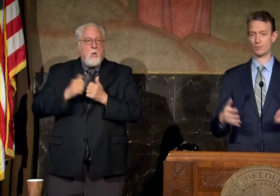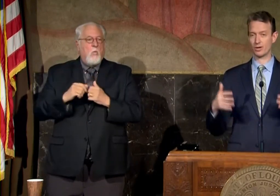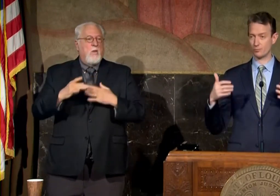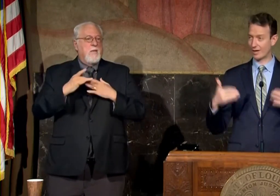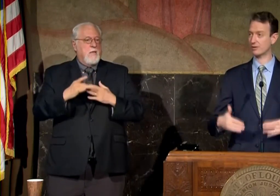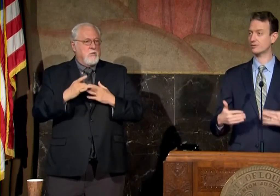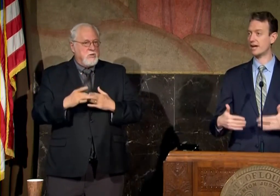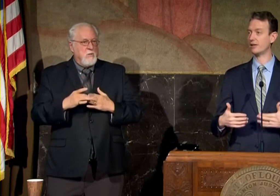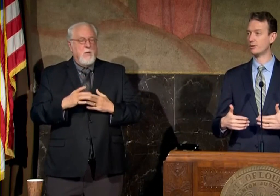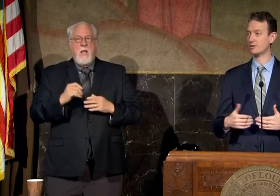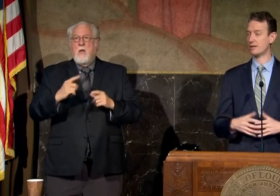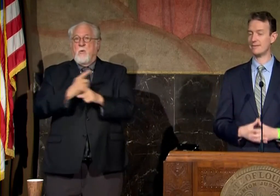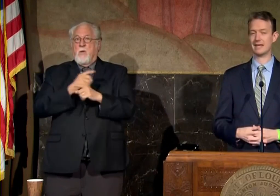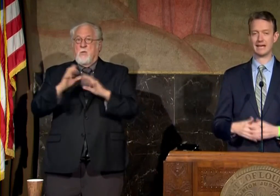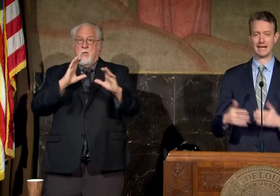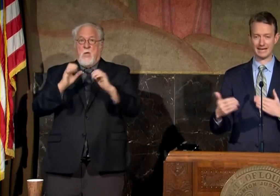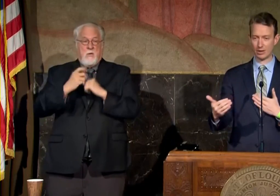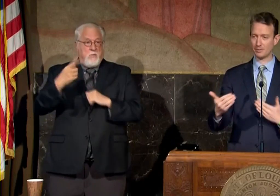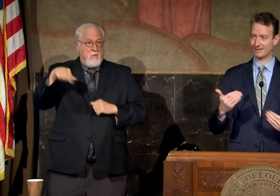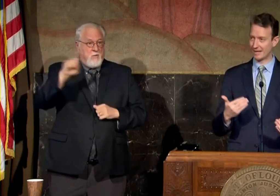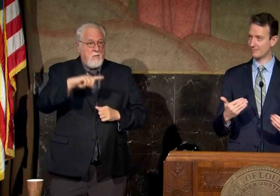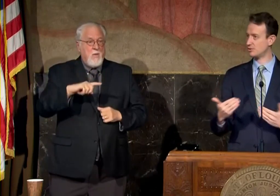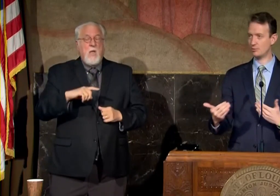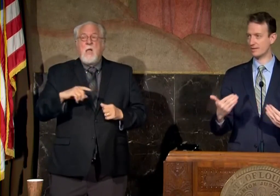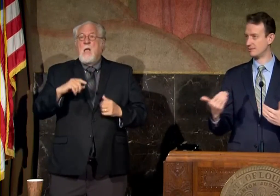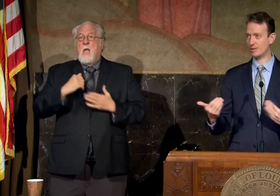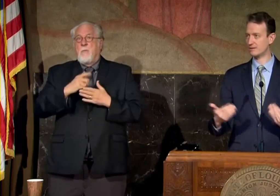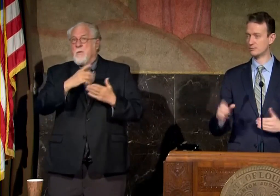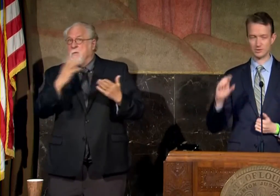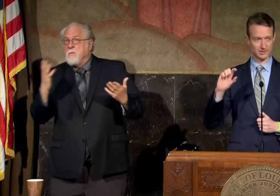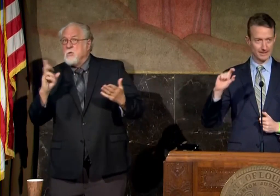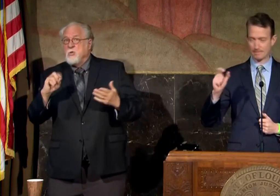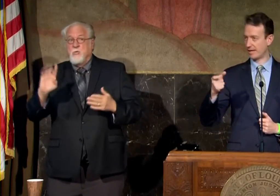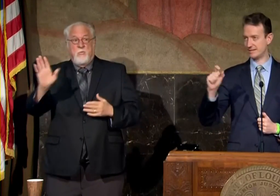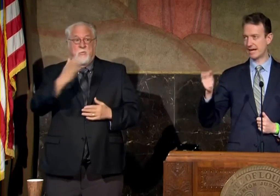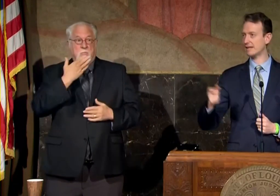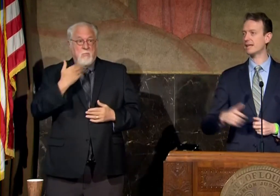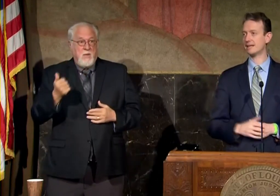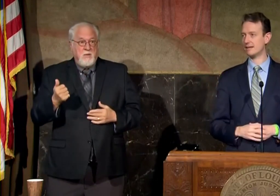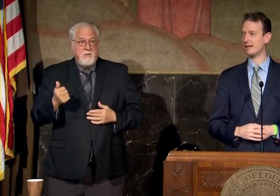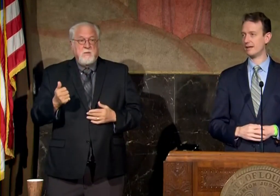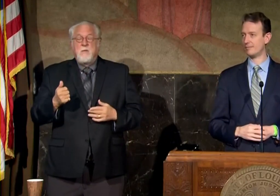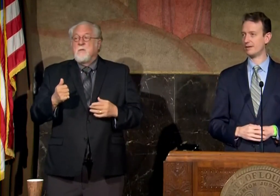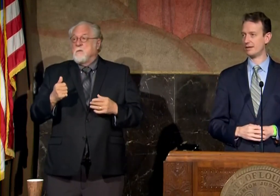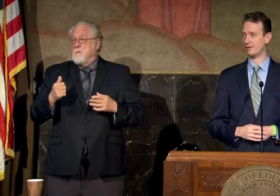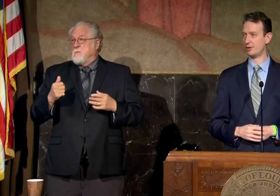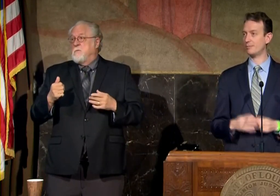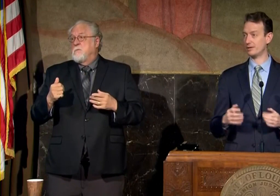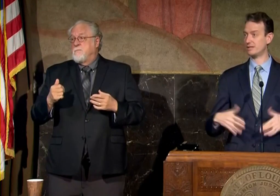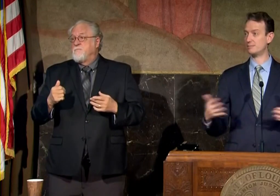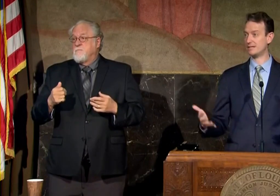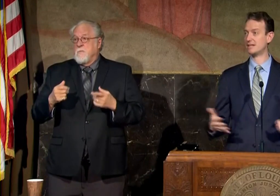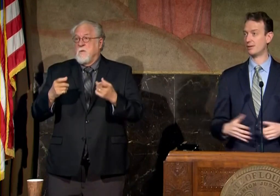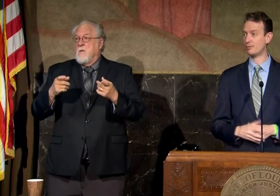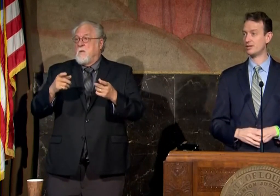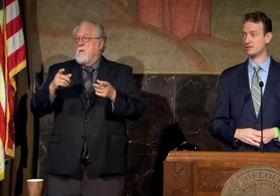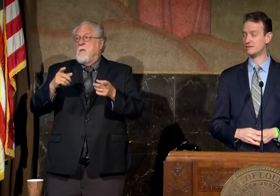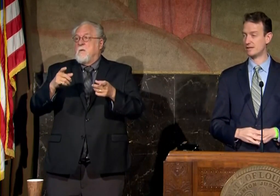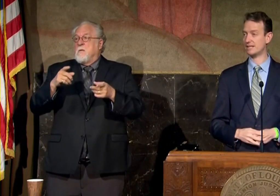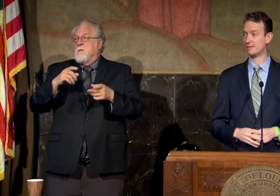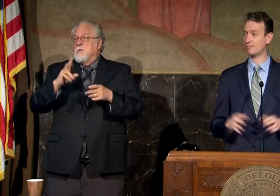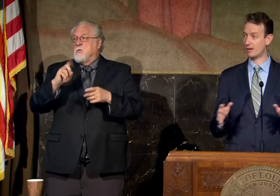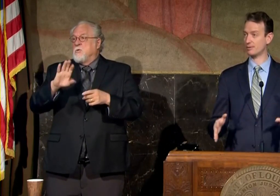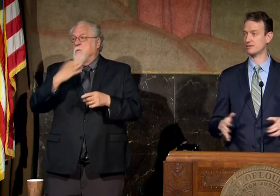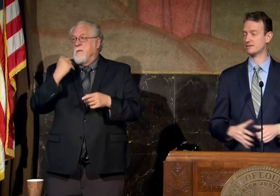we're in regular dialogue with them and helping them do what they do best which is dial in um their ability to maintain operations